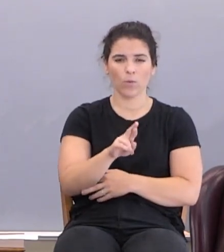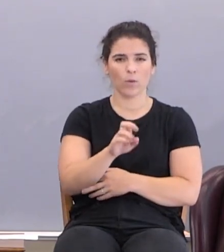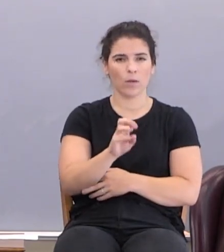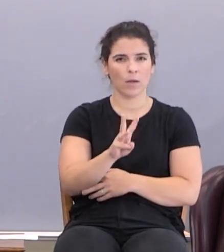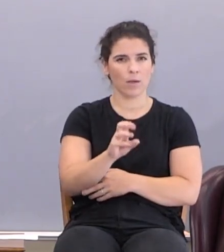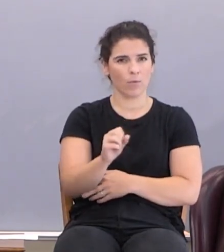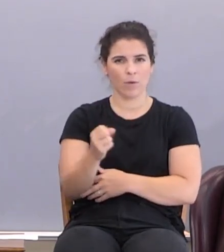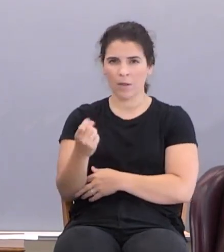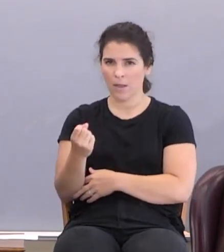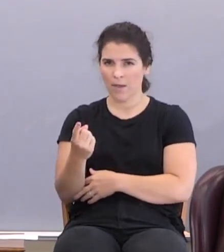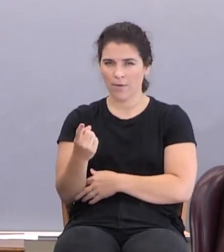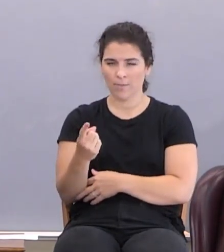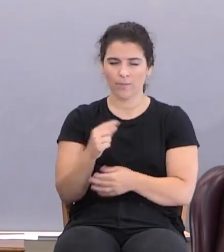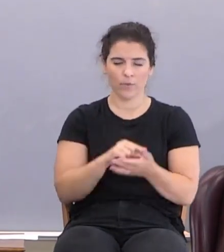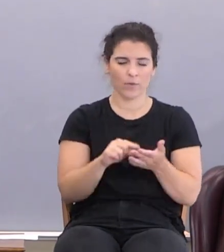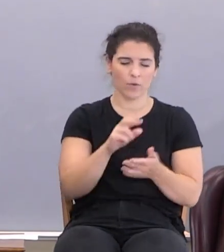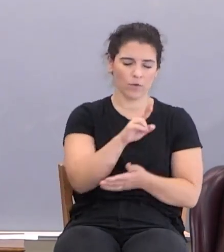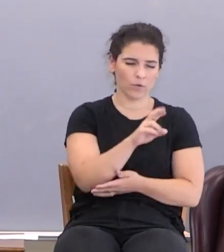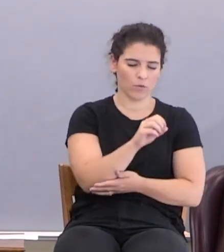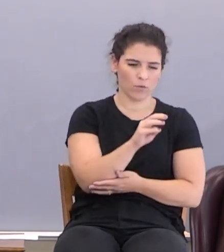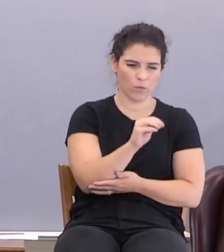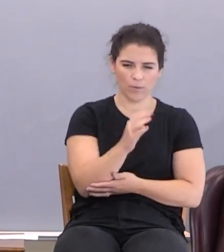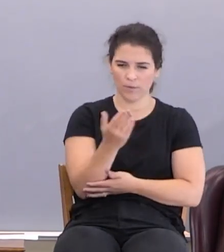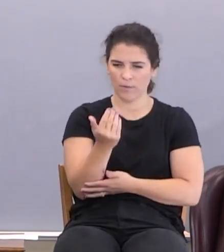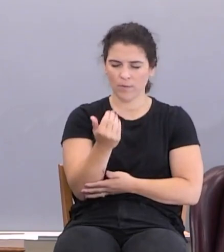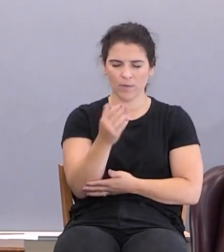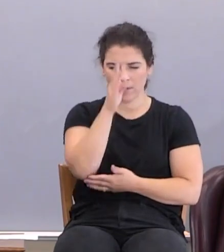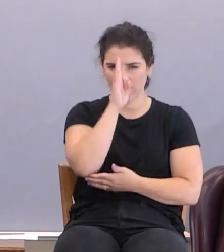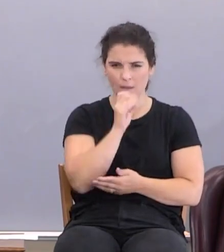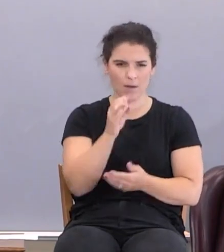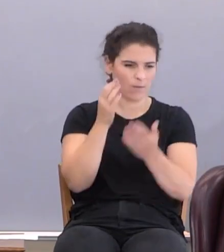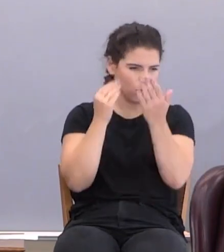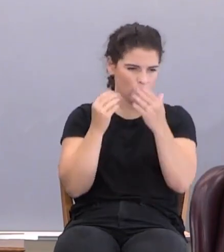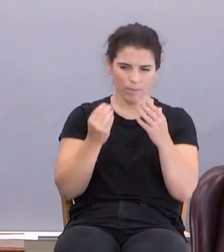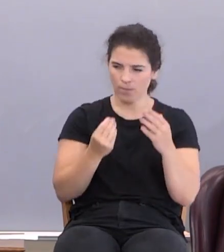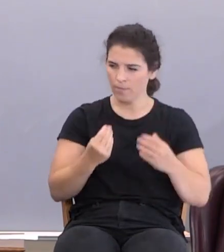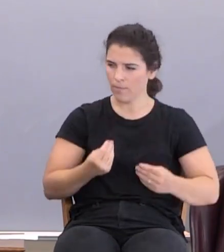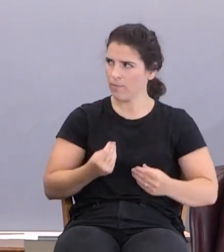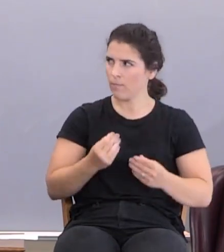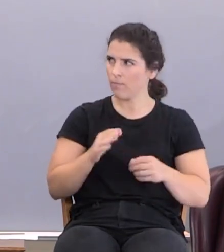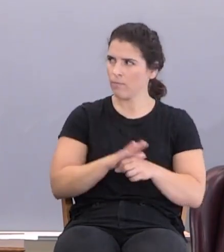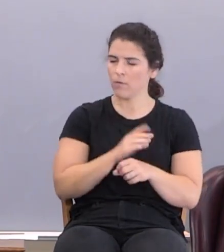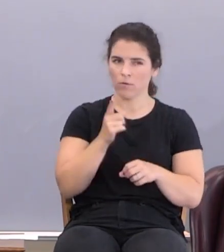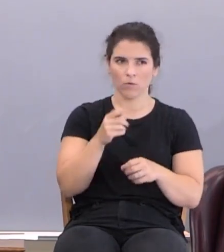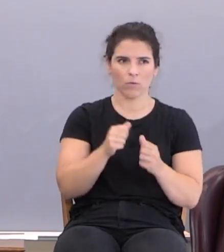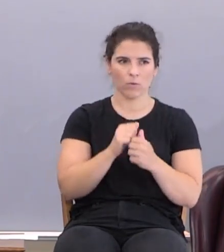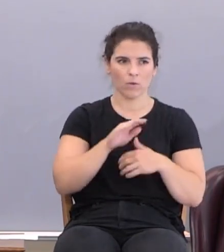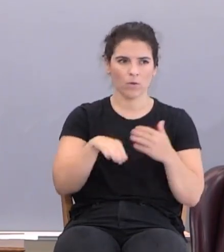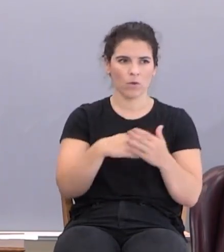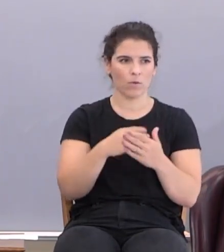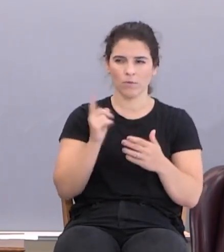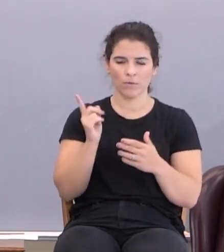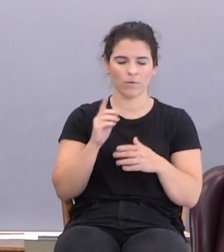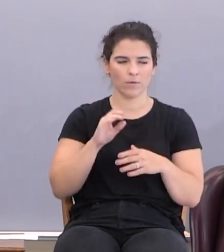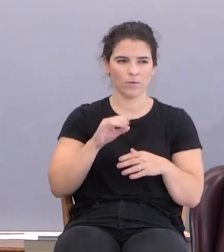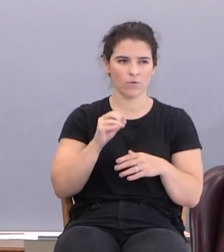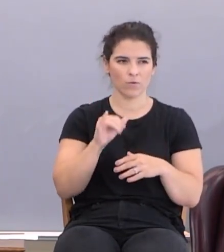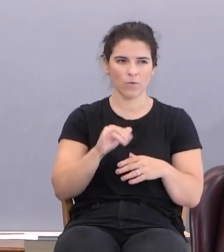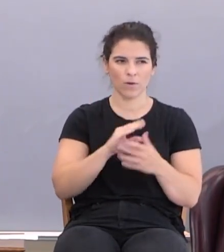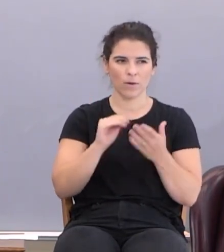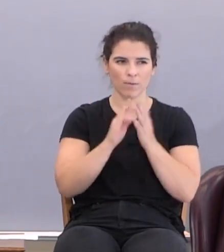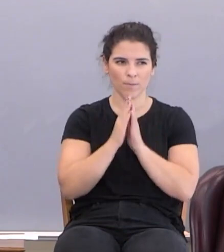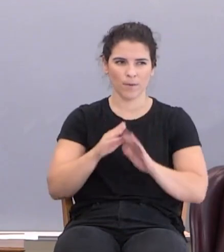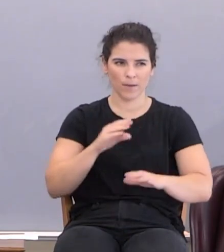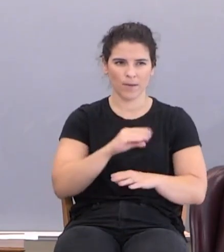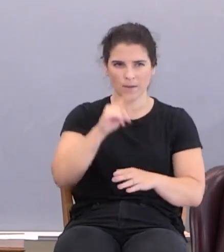The verse in Romans 15, The God of hope fill you, now the God of hope fill you with all joy and peace in believing, that you may